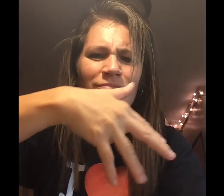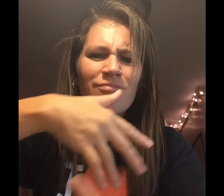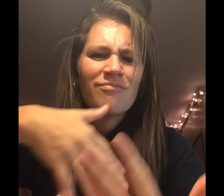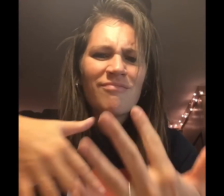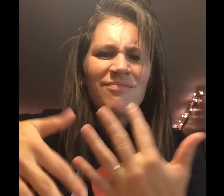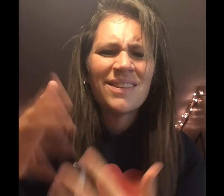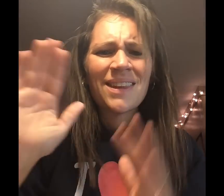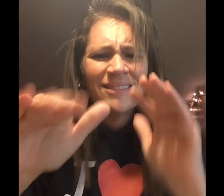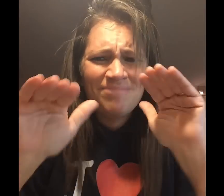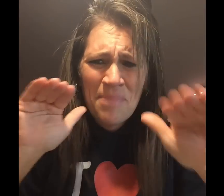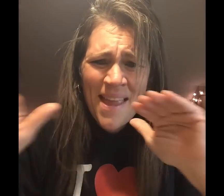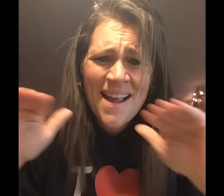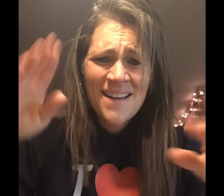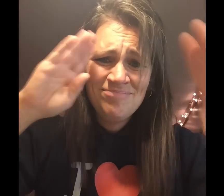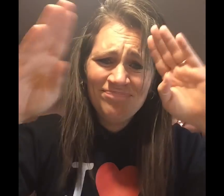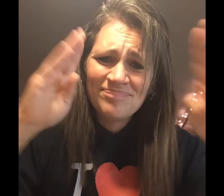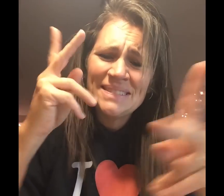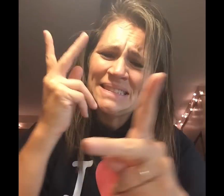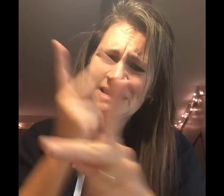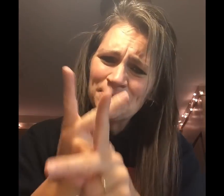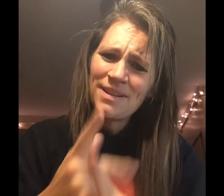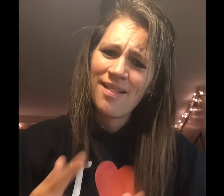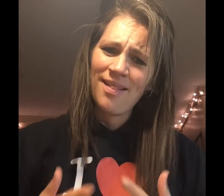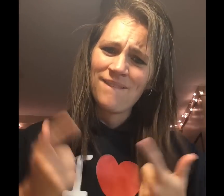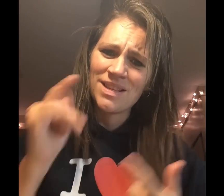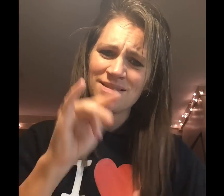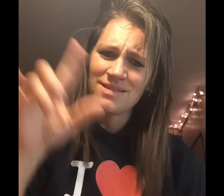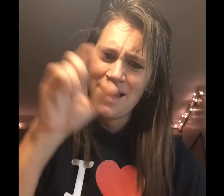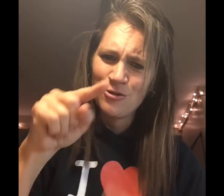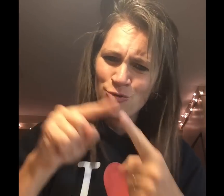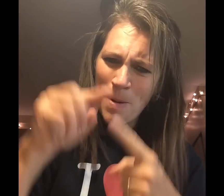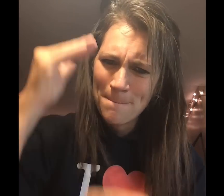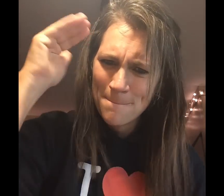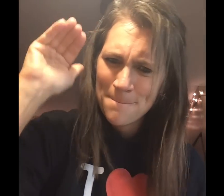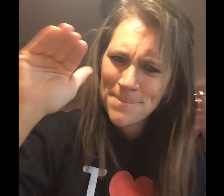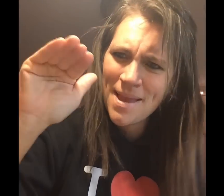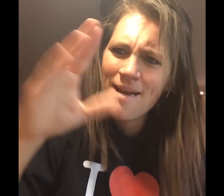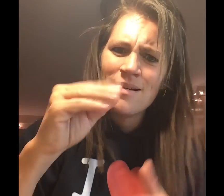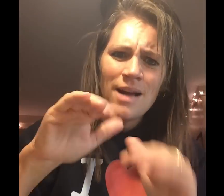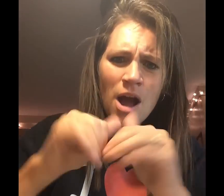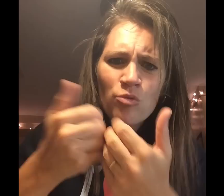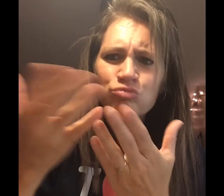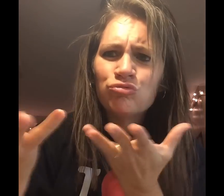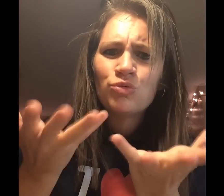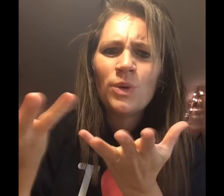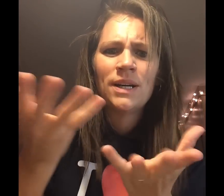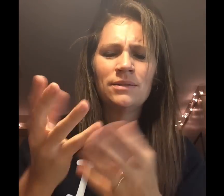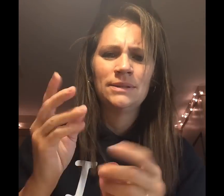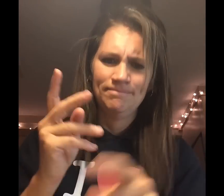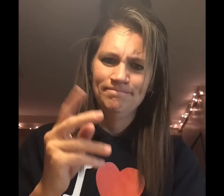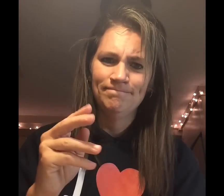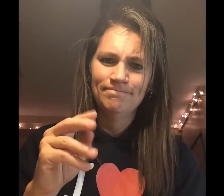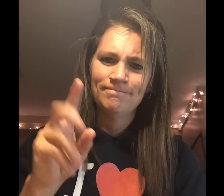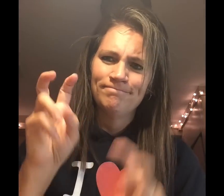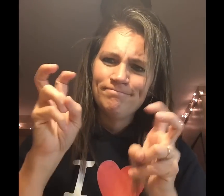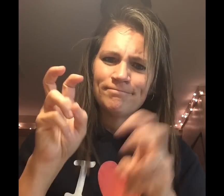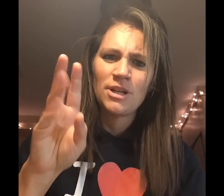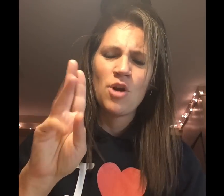We can wander around outside. Climb a tree or take a ride. On a scooter.